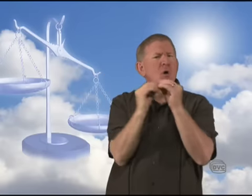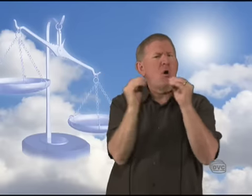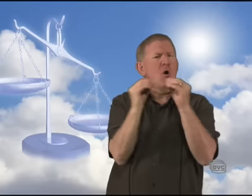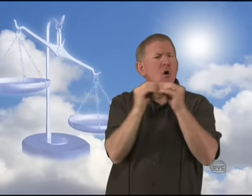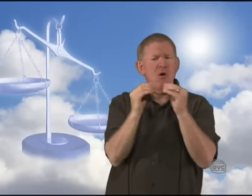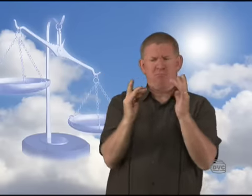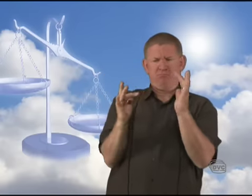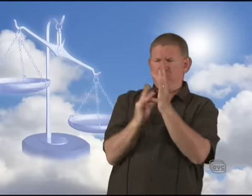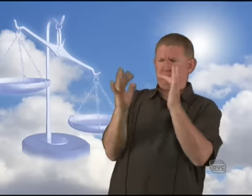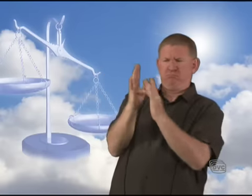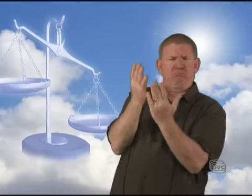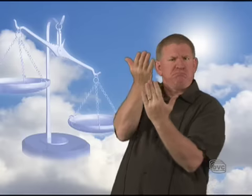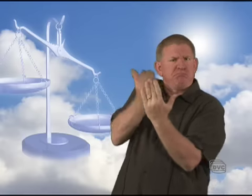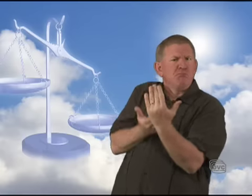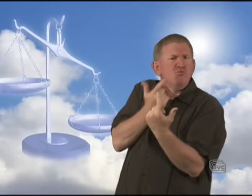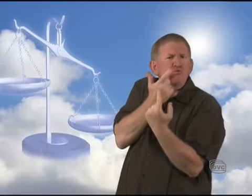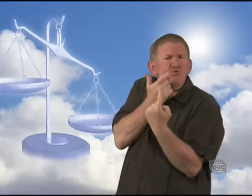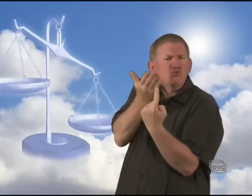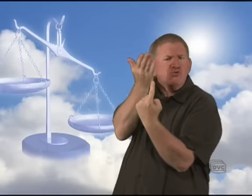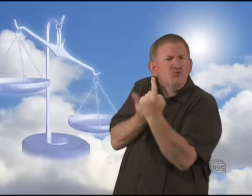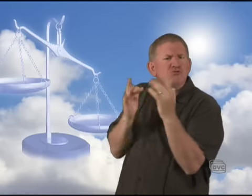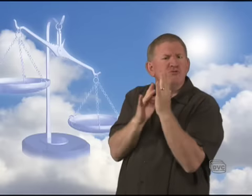who this person by the name of Jesus Christ is?